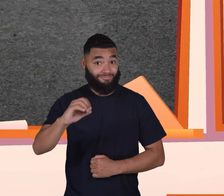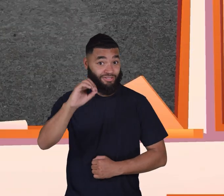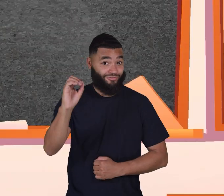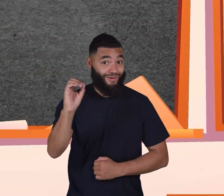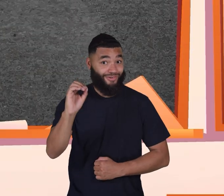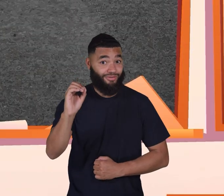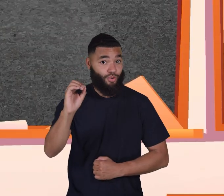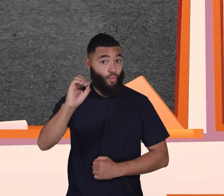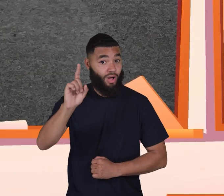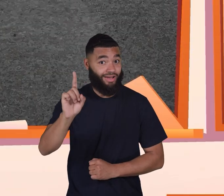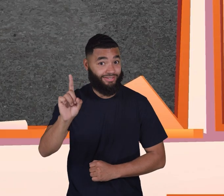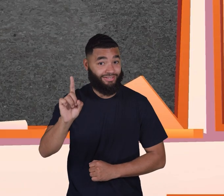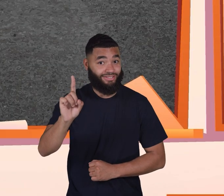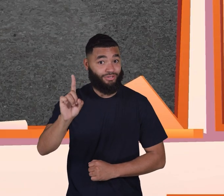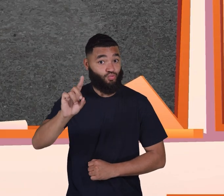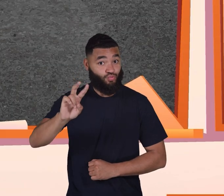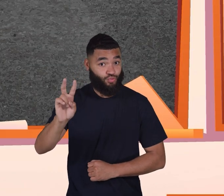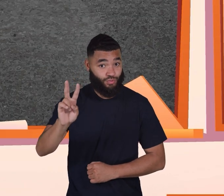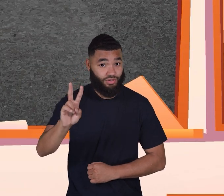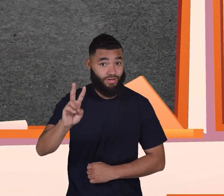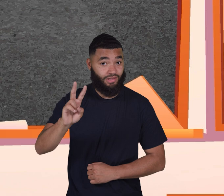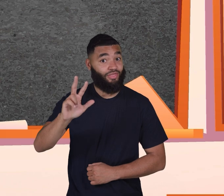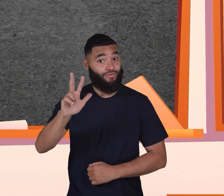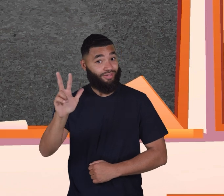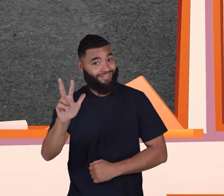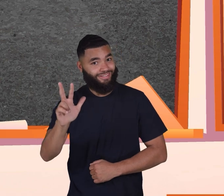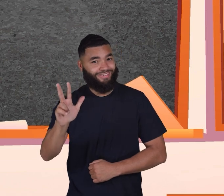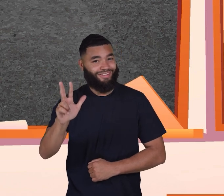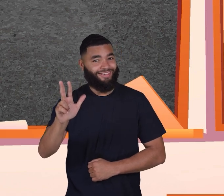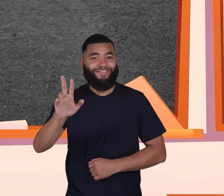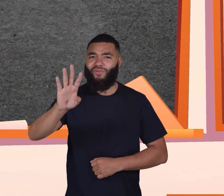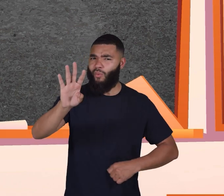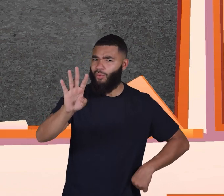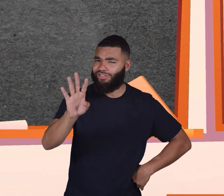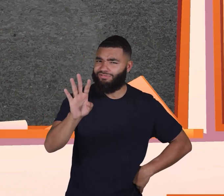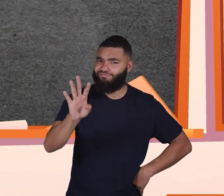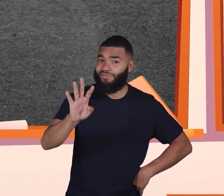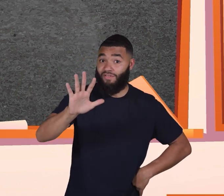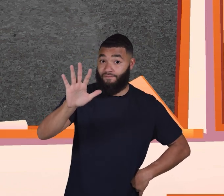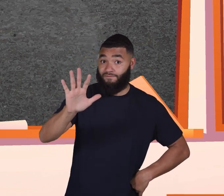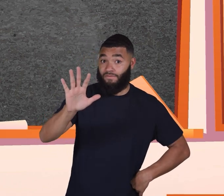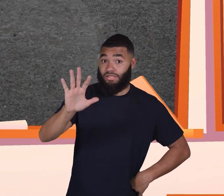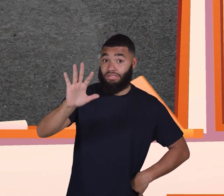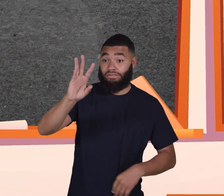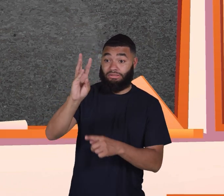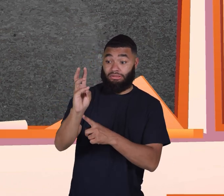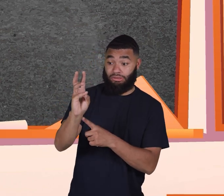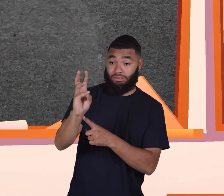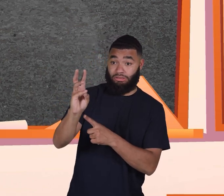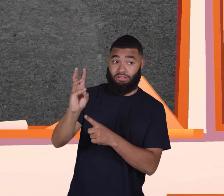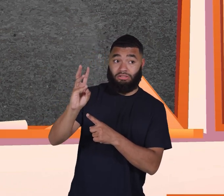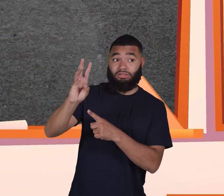Zero, one, two, three, four, five, six,